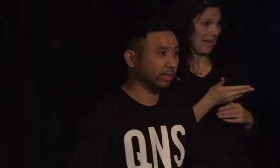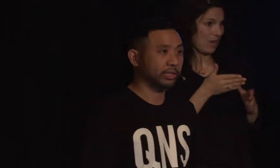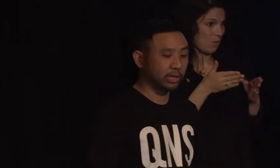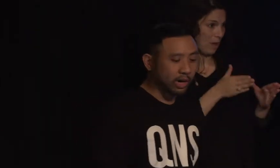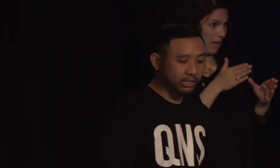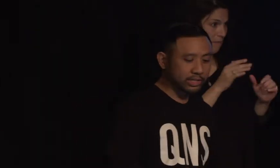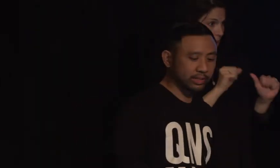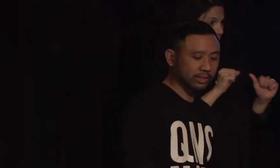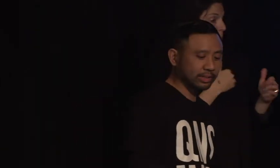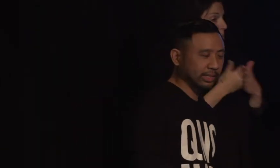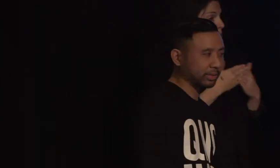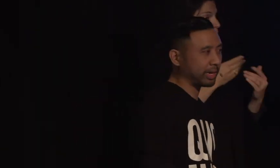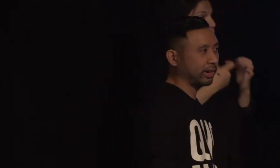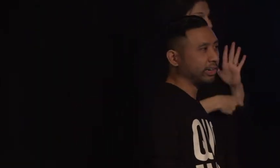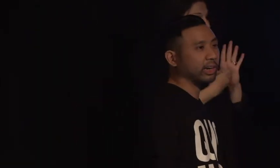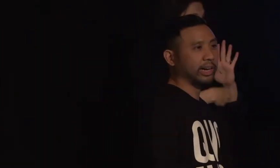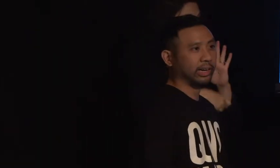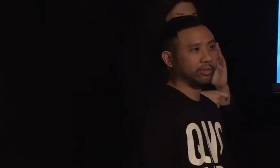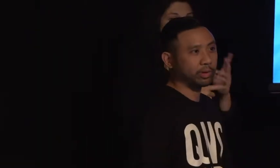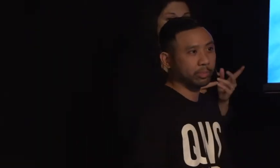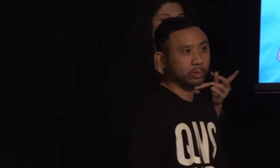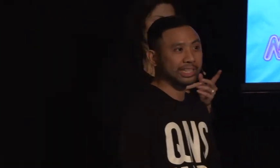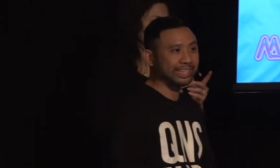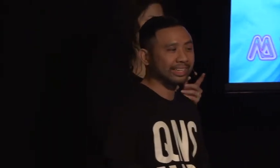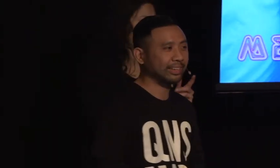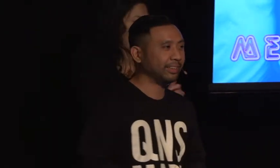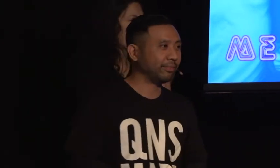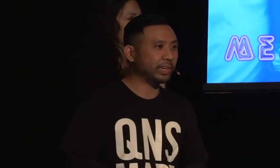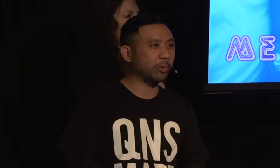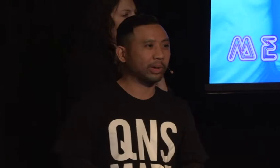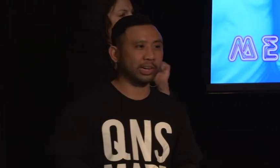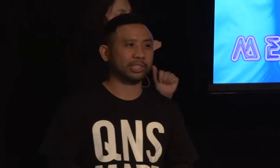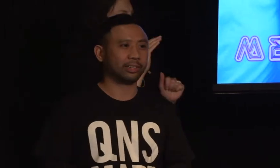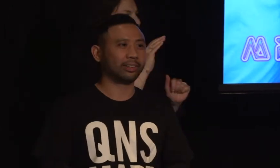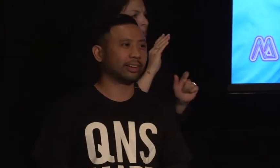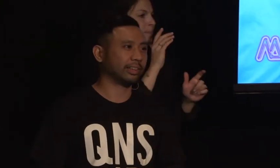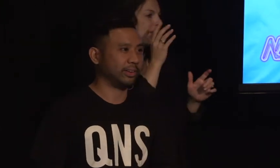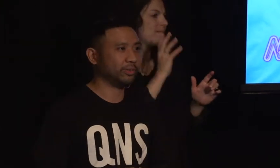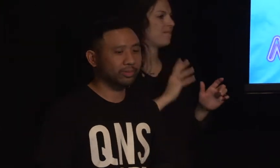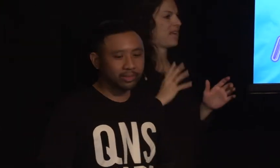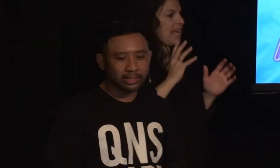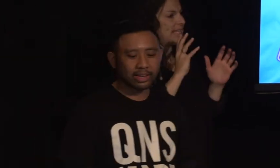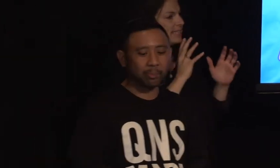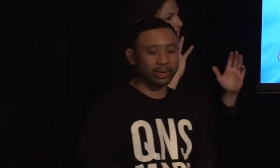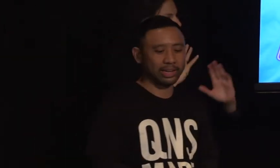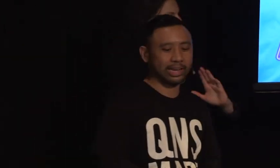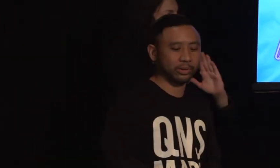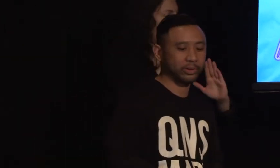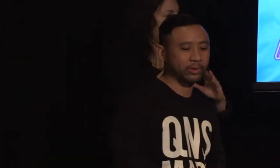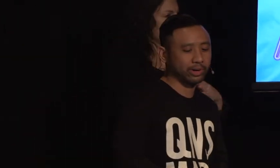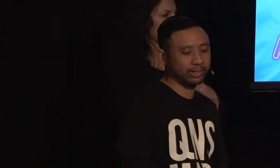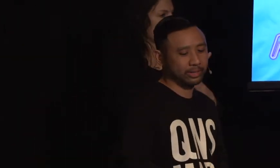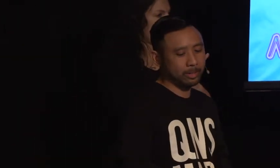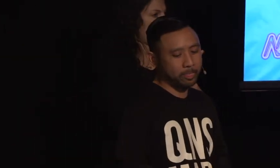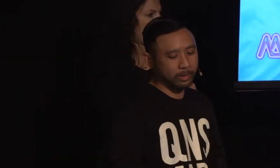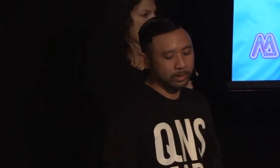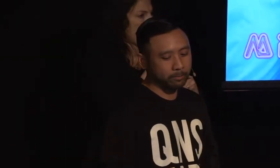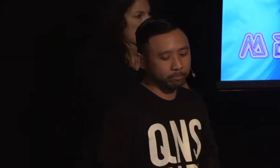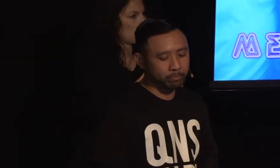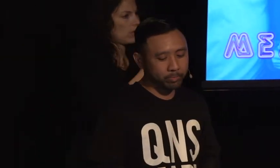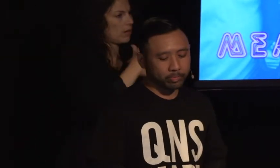regardless of cost. It was about undercutting every boutique video production you know, company out in New York.